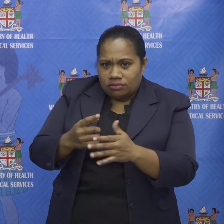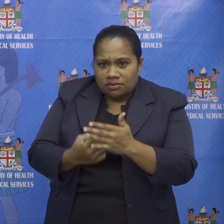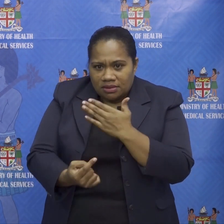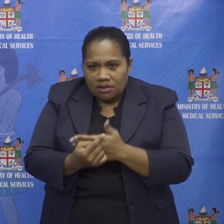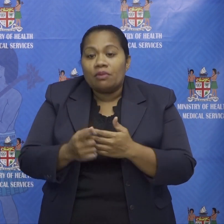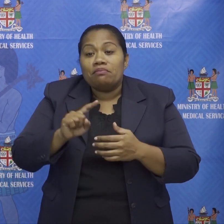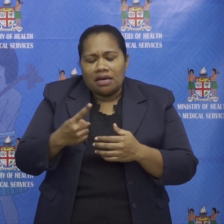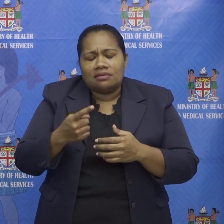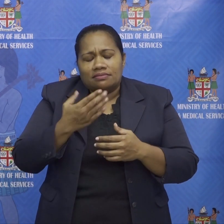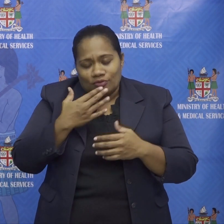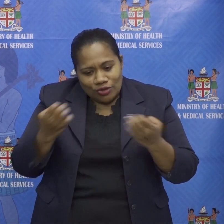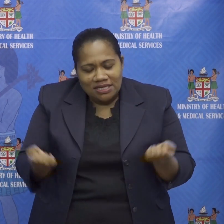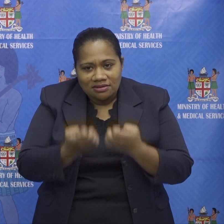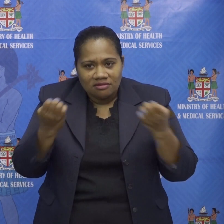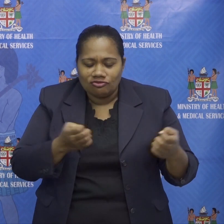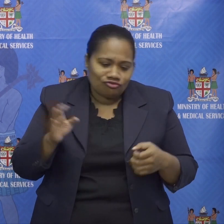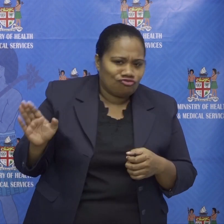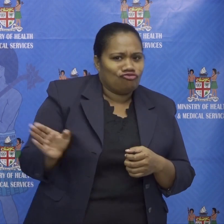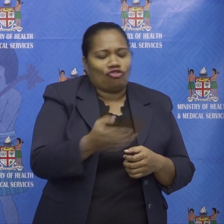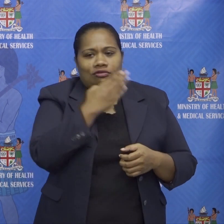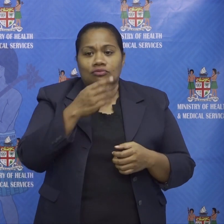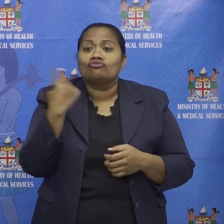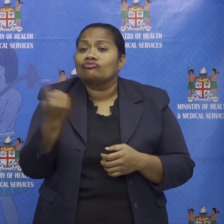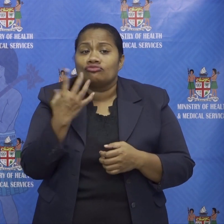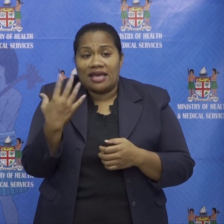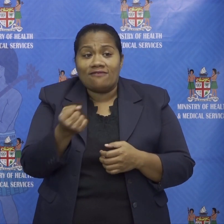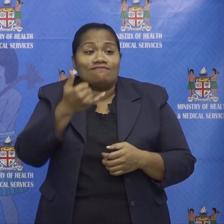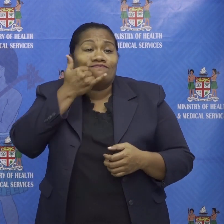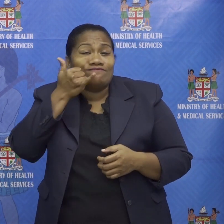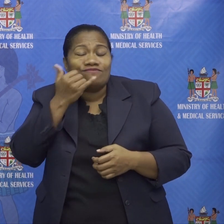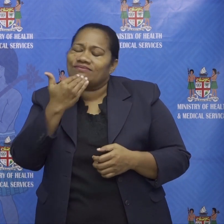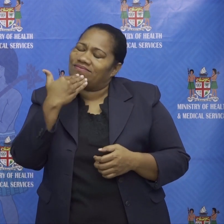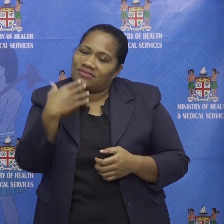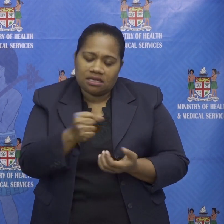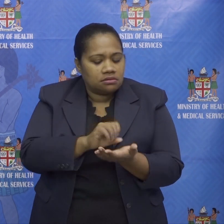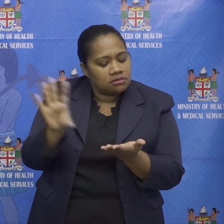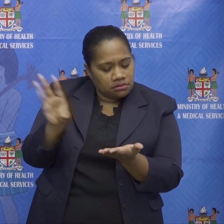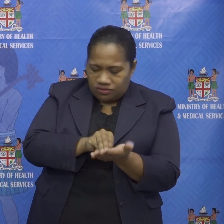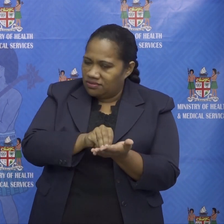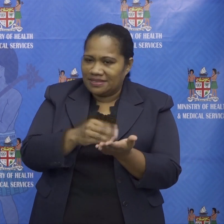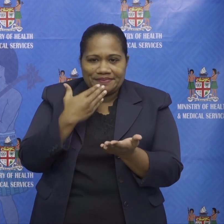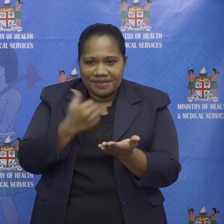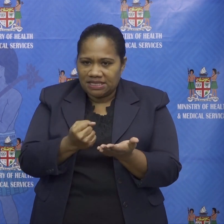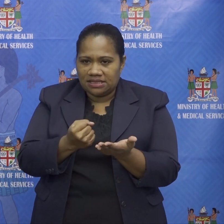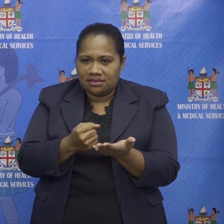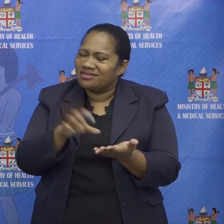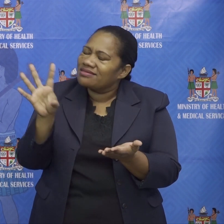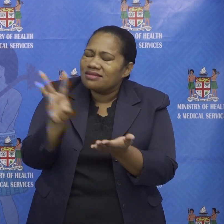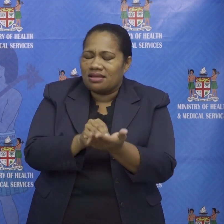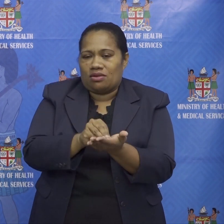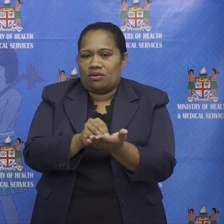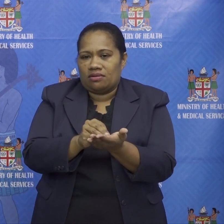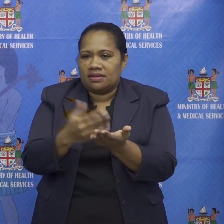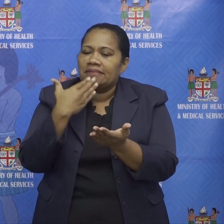encouraged by this and we have everybody else who has a smartphone and doesn't have the app download please do download the app